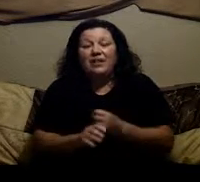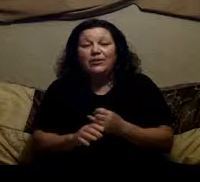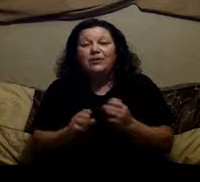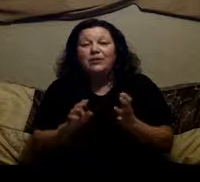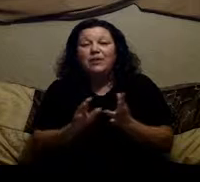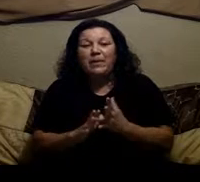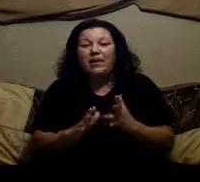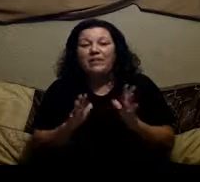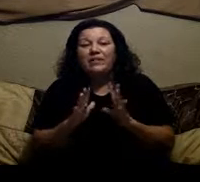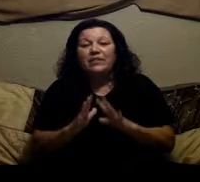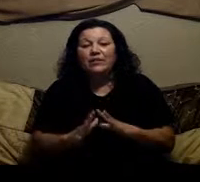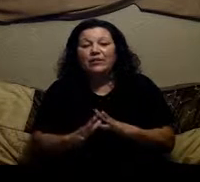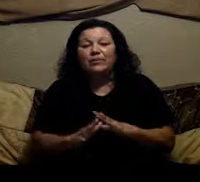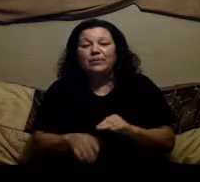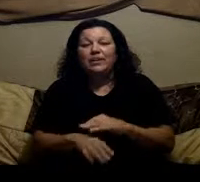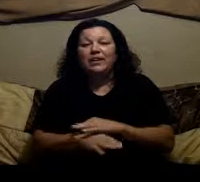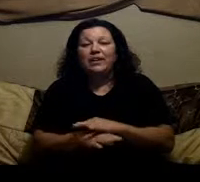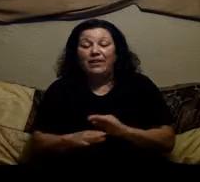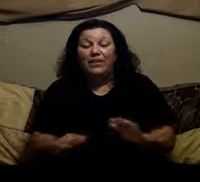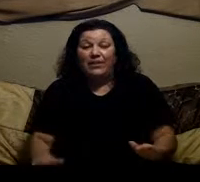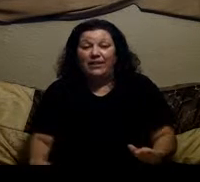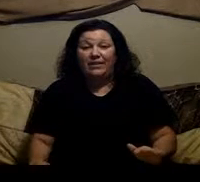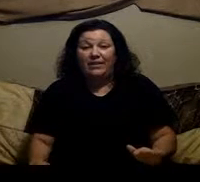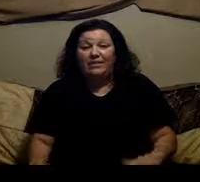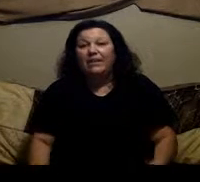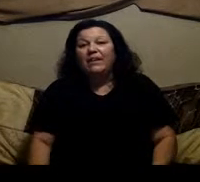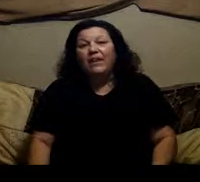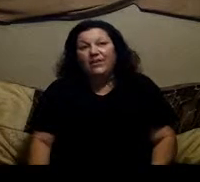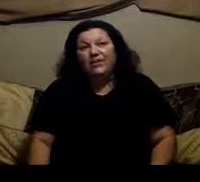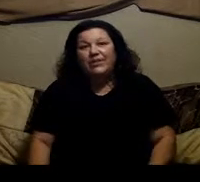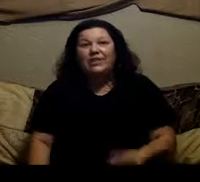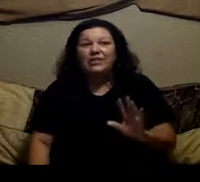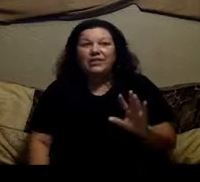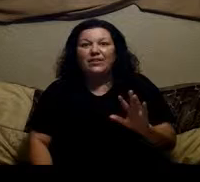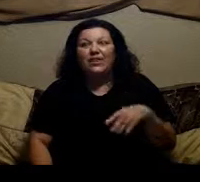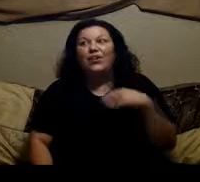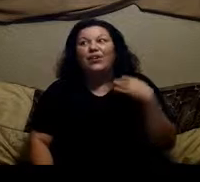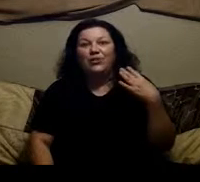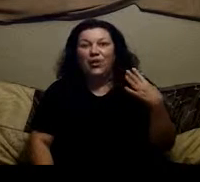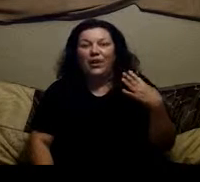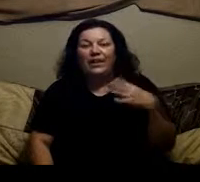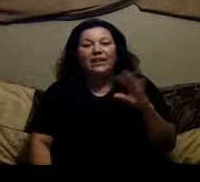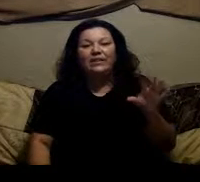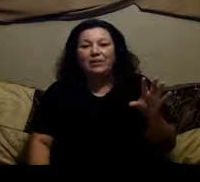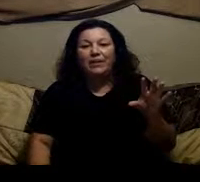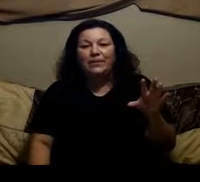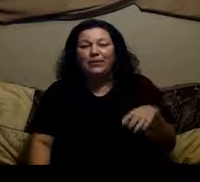irritable bowel syndrome In 30 days. I know you're out there sitting there going no way. It's not possible